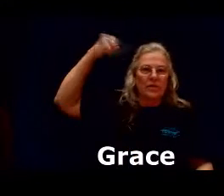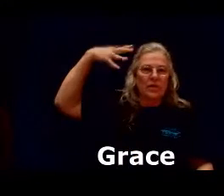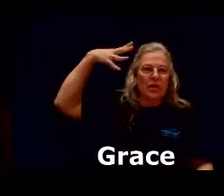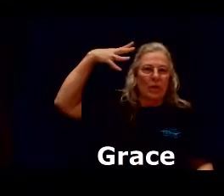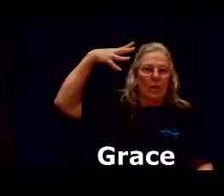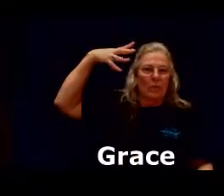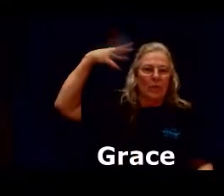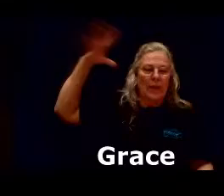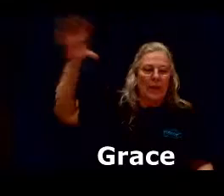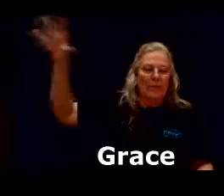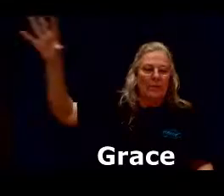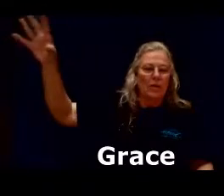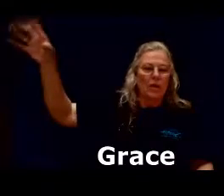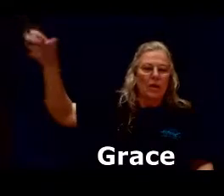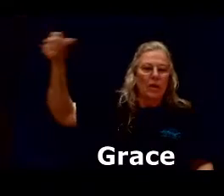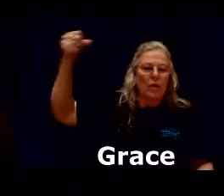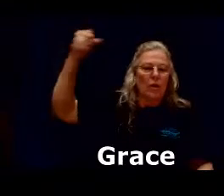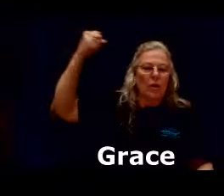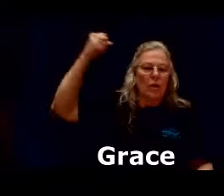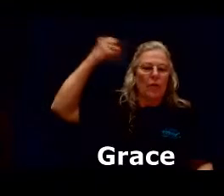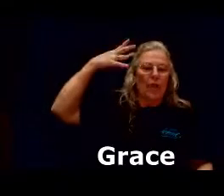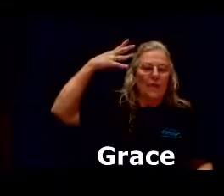showered onto man grace